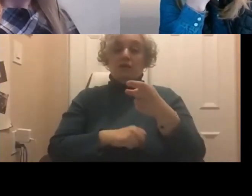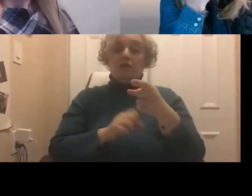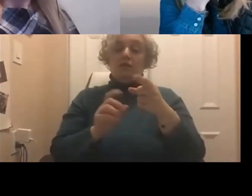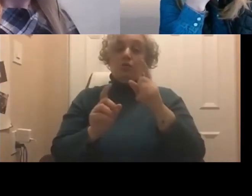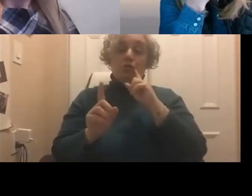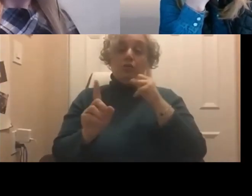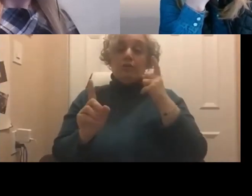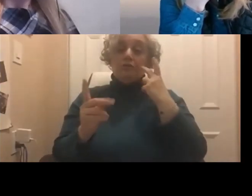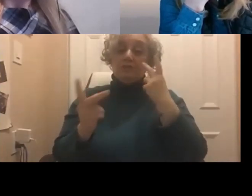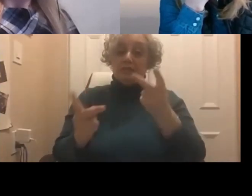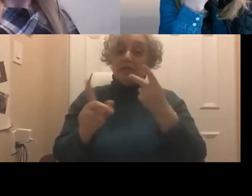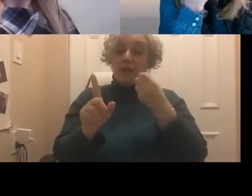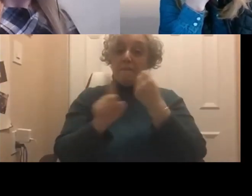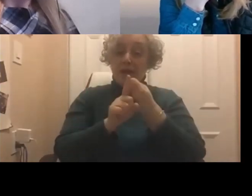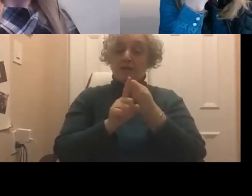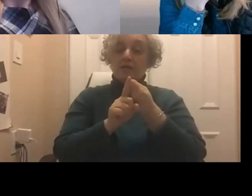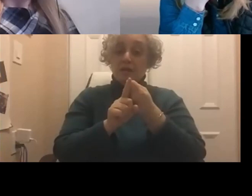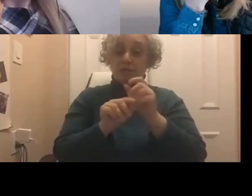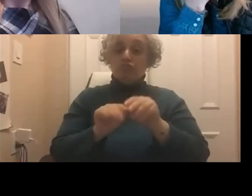impact on demand.